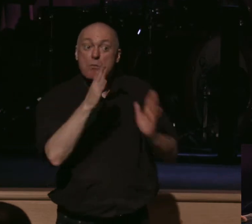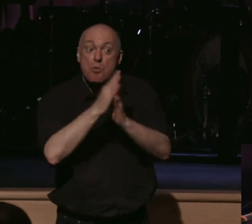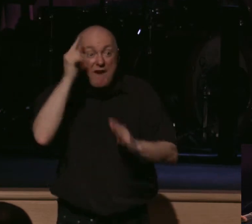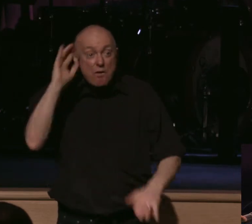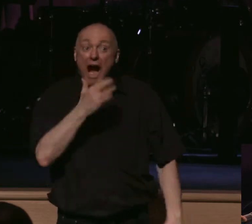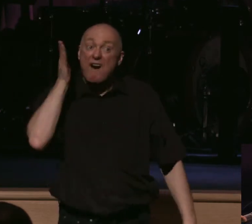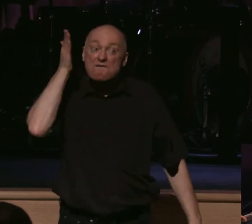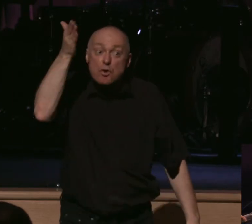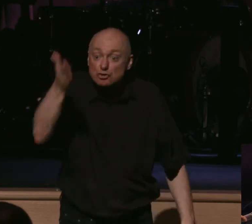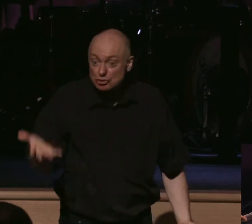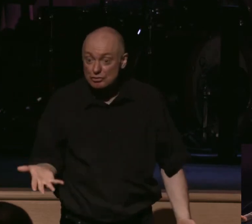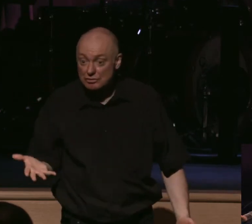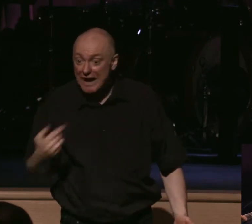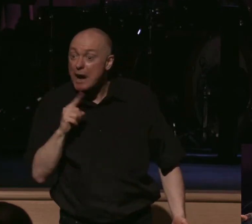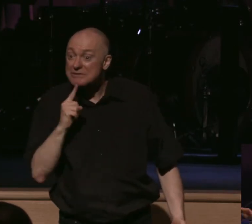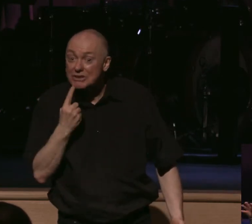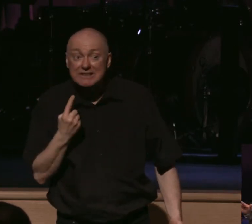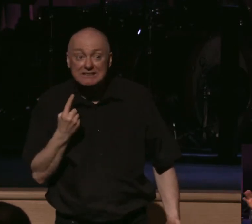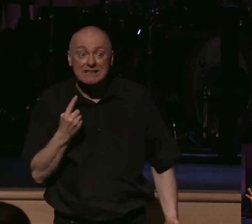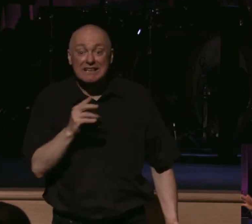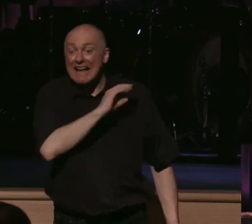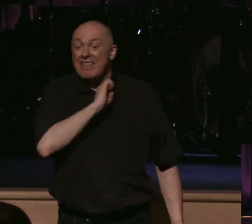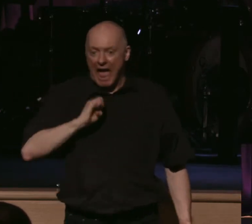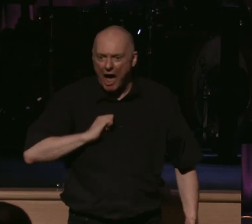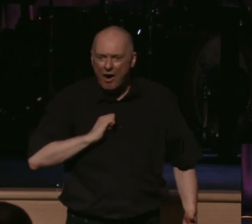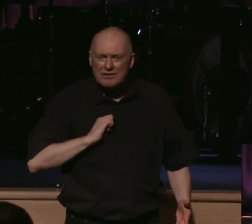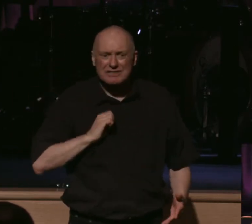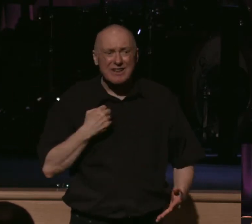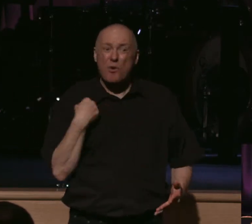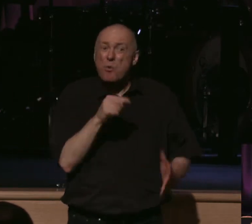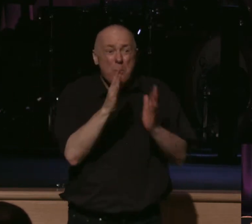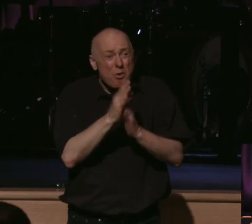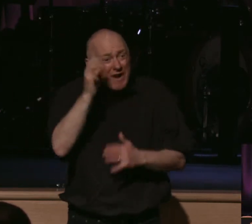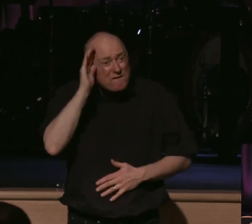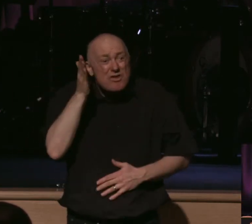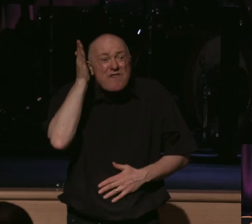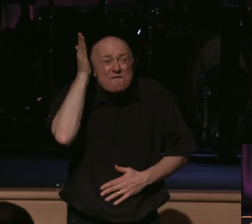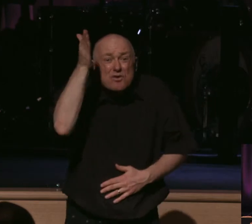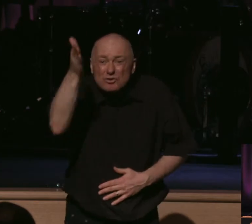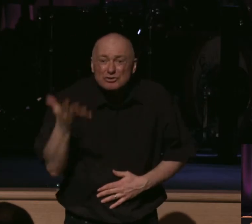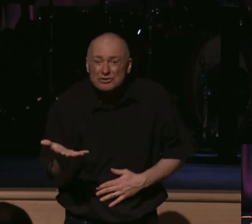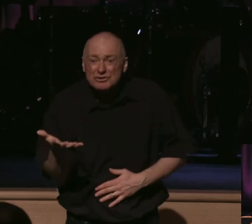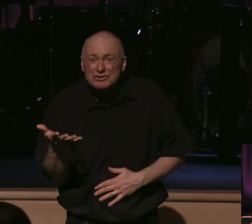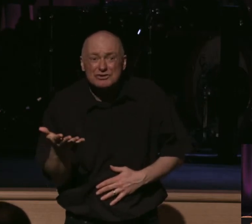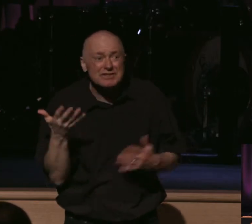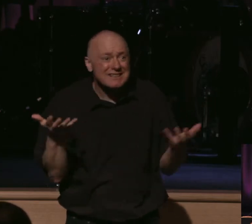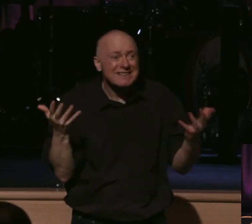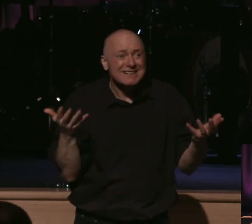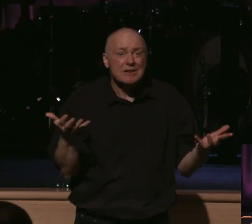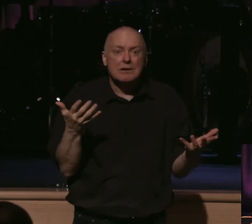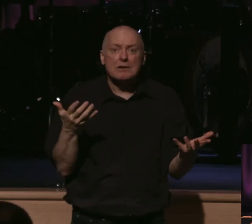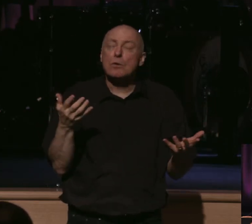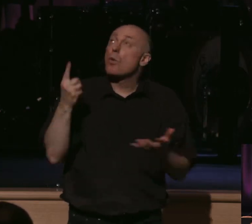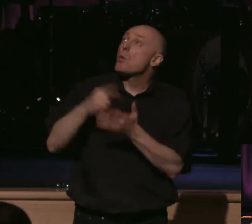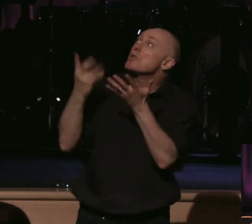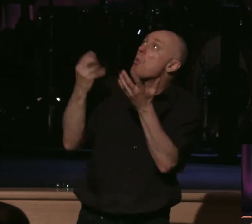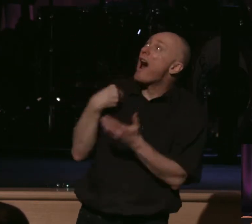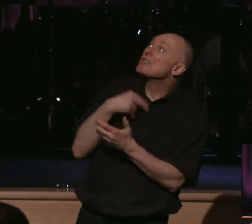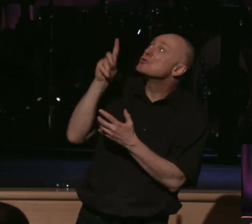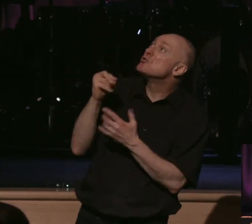future. Like, I'm dead serious. The elders, we're just like, we're praying for the future of our church. God, what do you want to do through this church at this time in our world? What do you